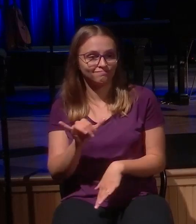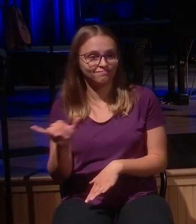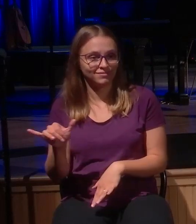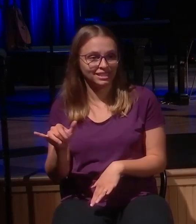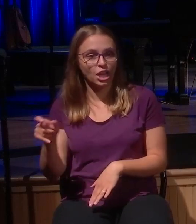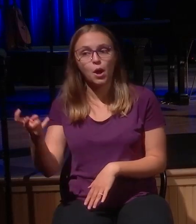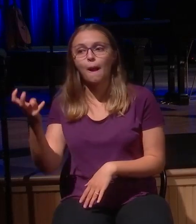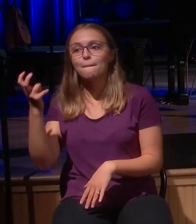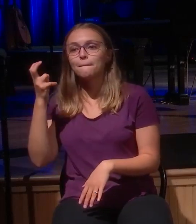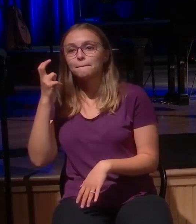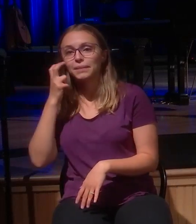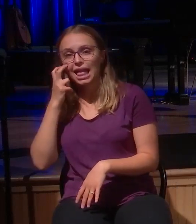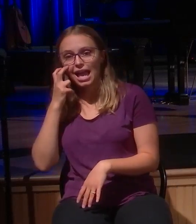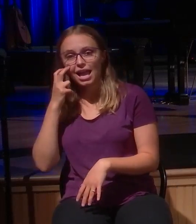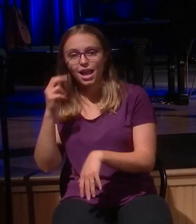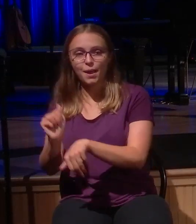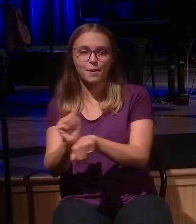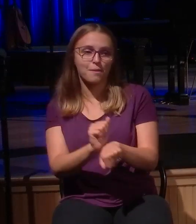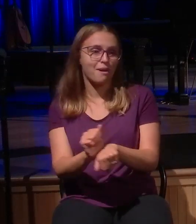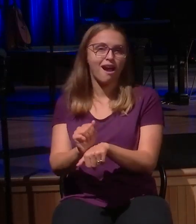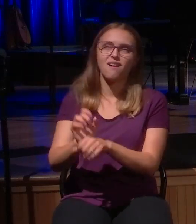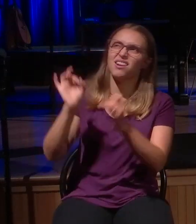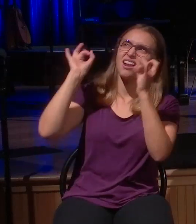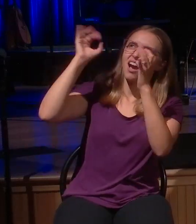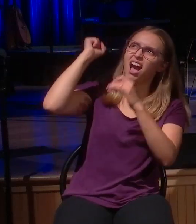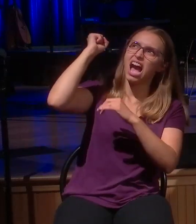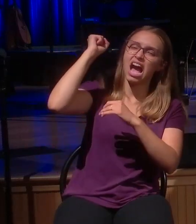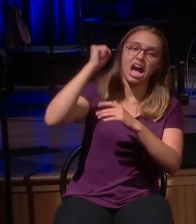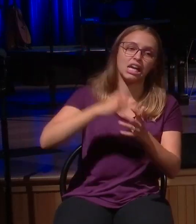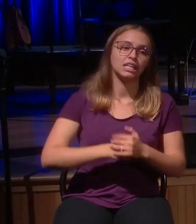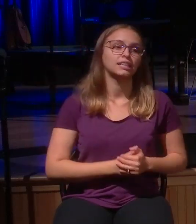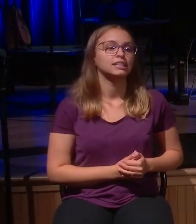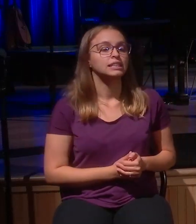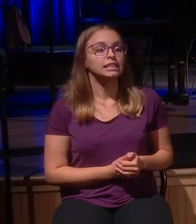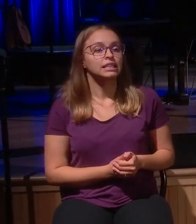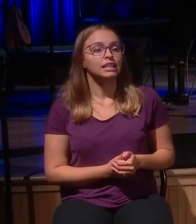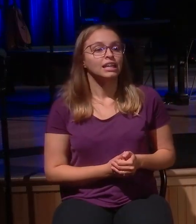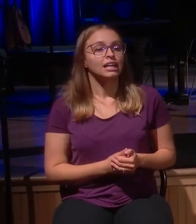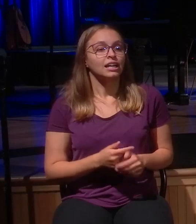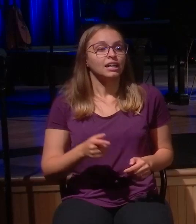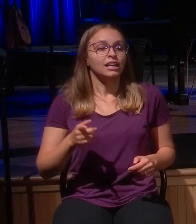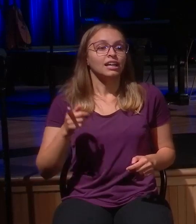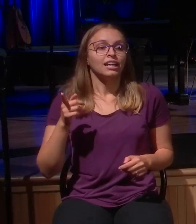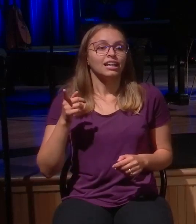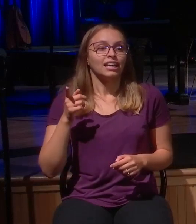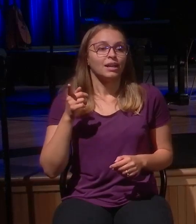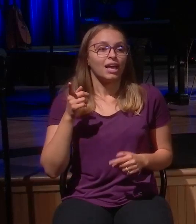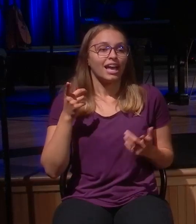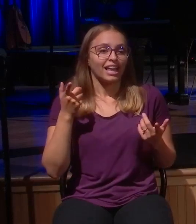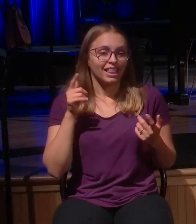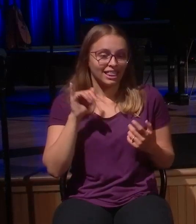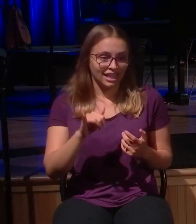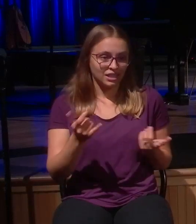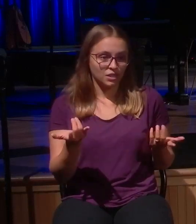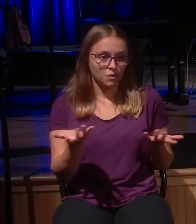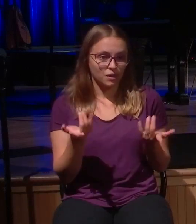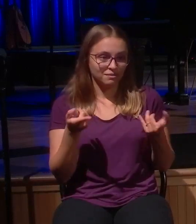the Holy Spirit causes him to recognize that he has sinned against heaven and against earth, and he